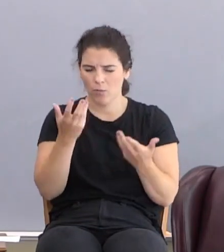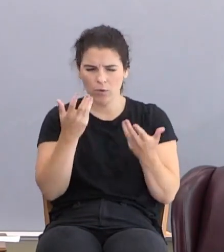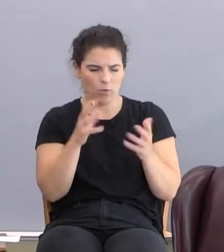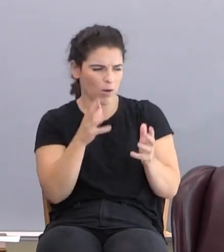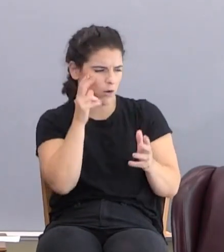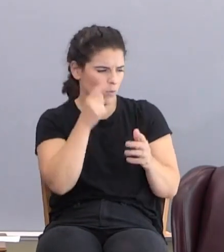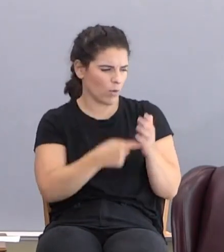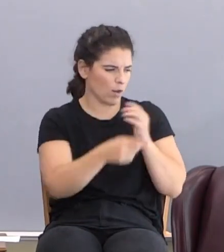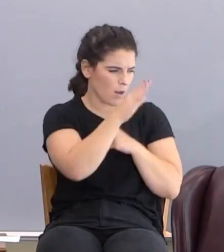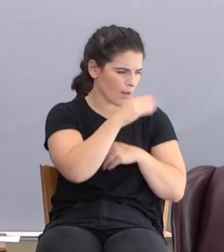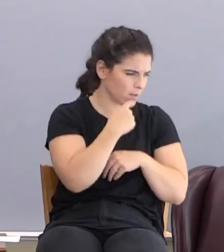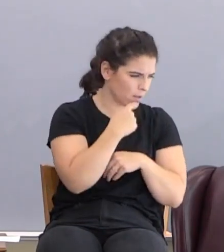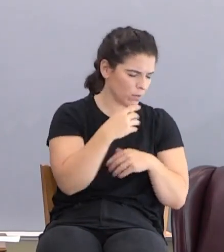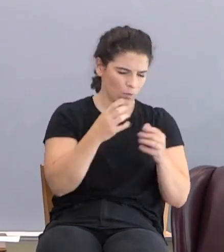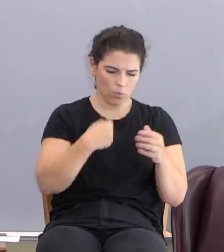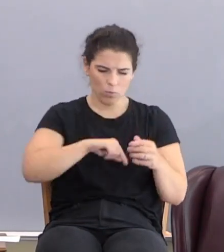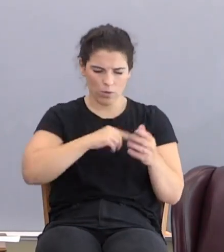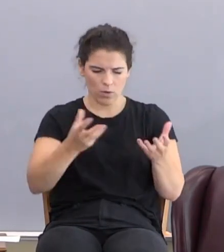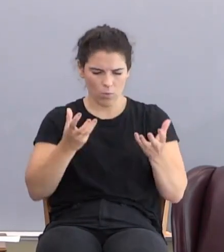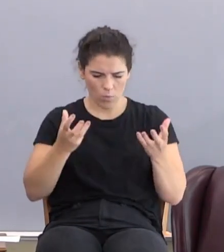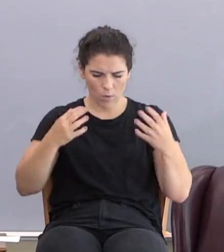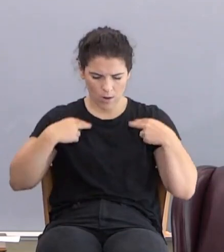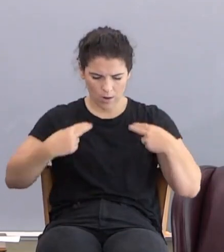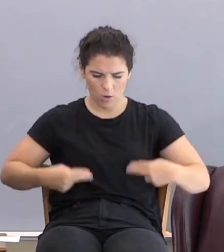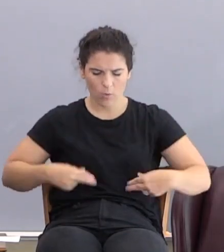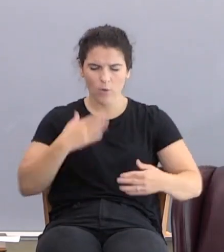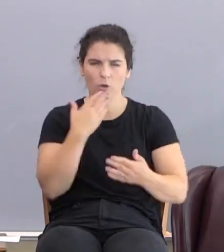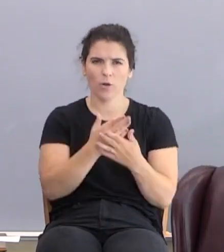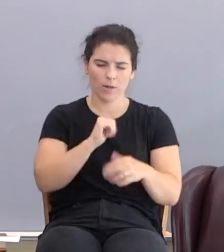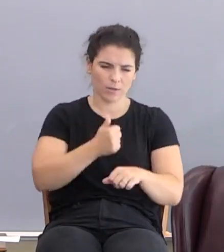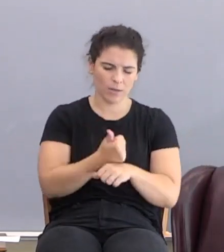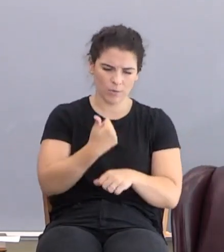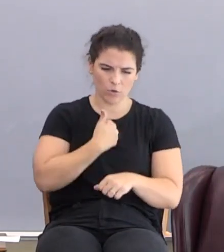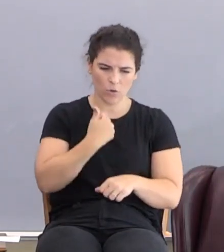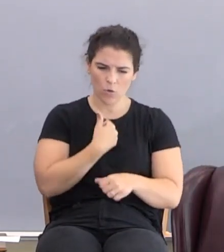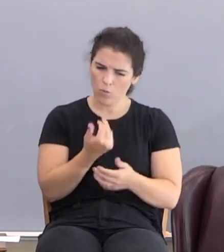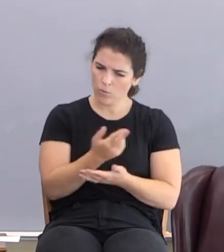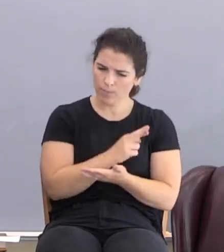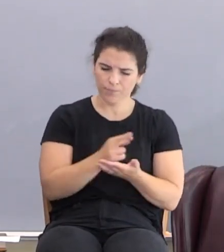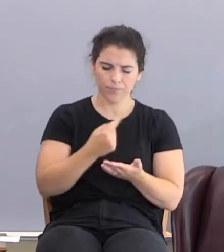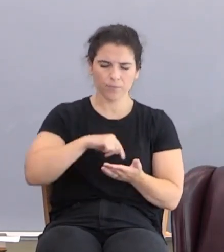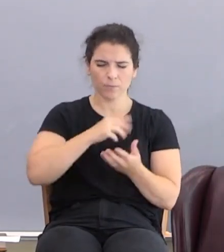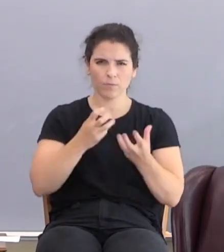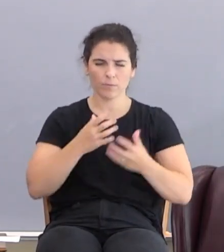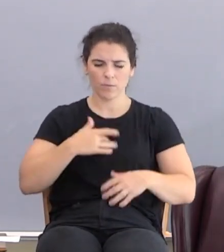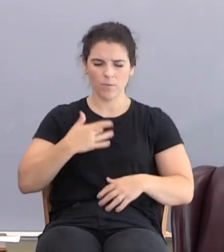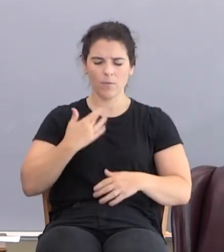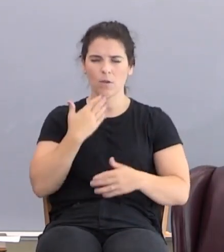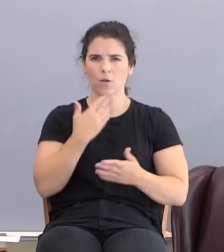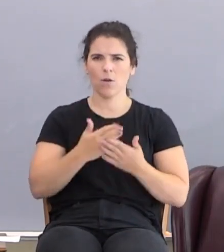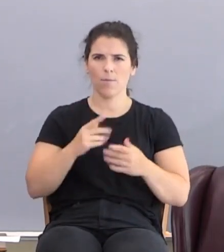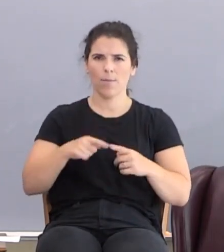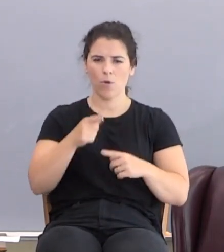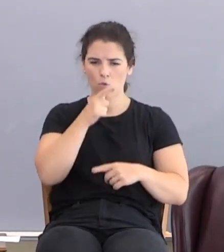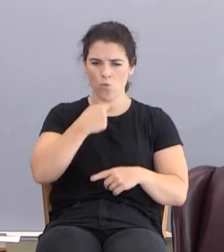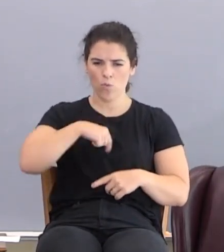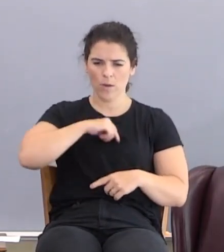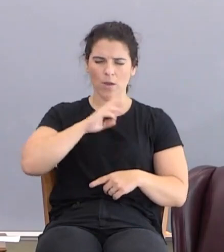the human good, we want to establish our own righteousness, we want to feel good about who we are and what we're doing. Prove how worthy we are